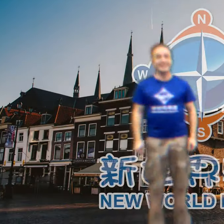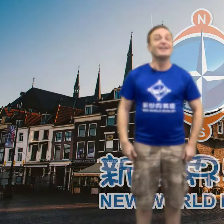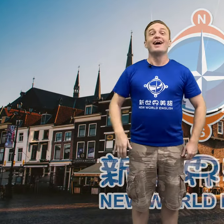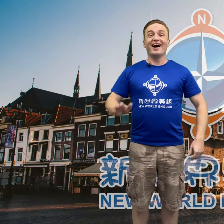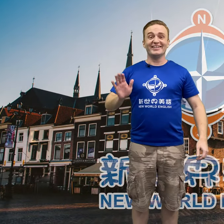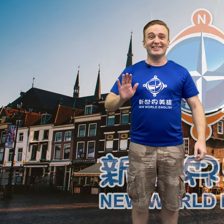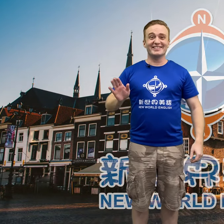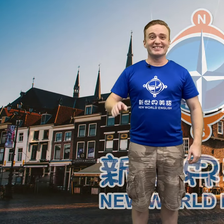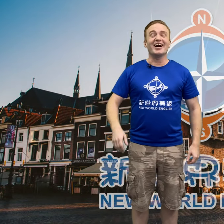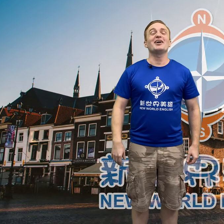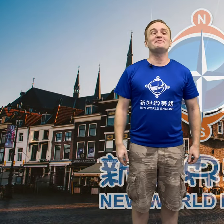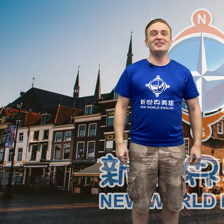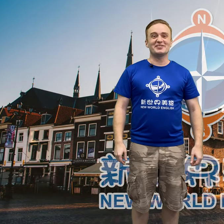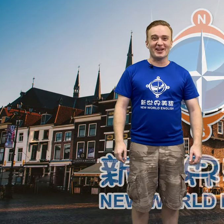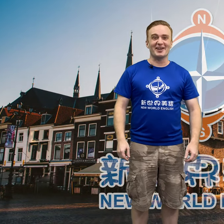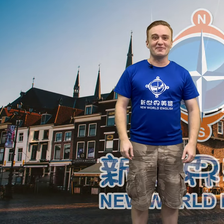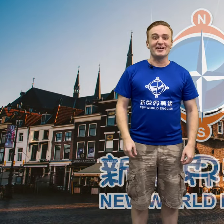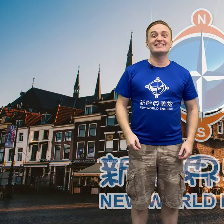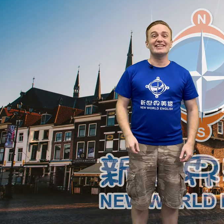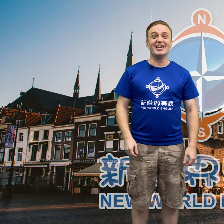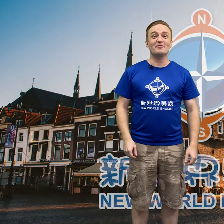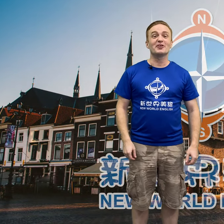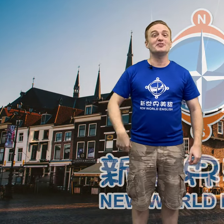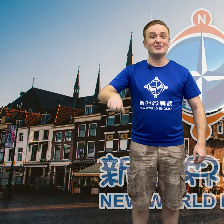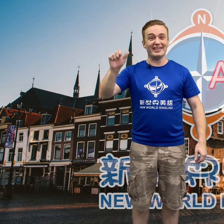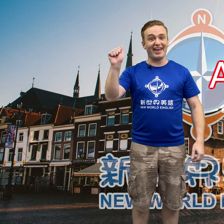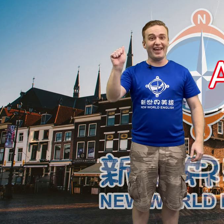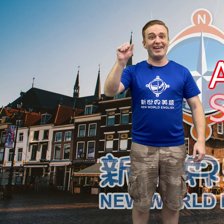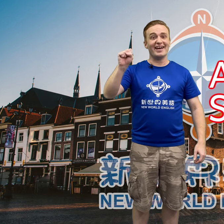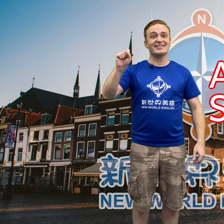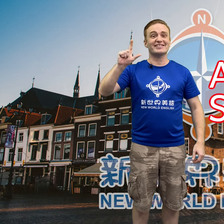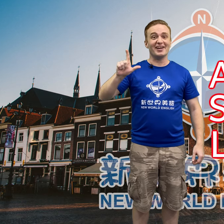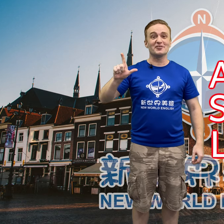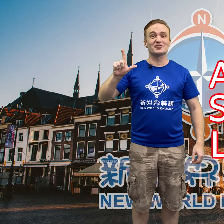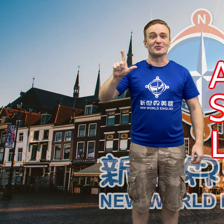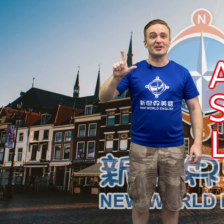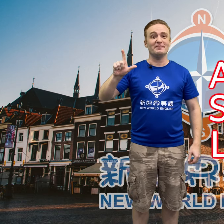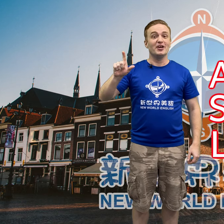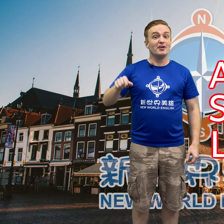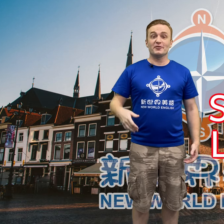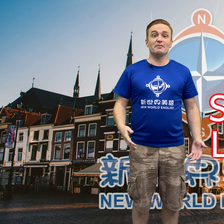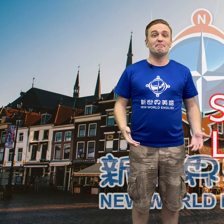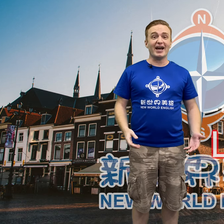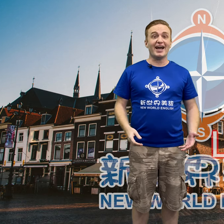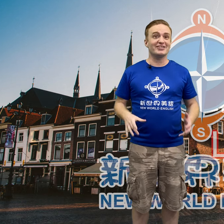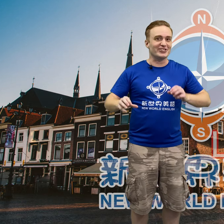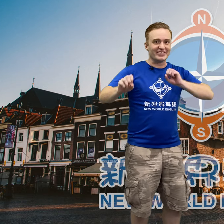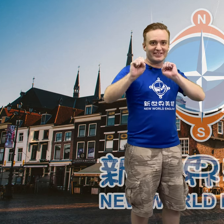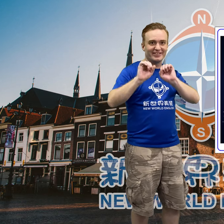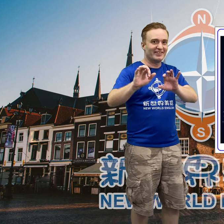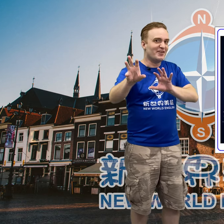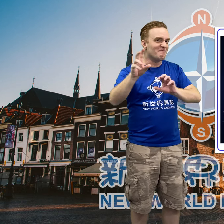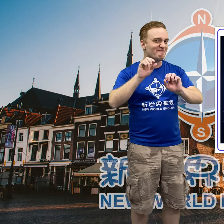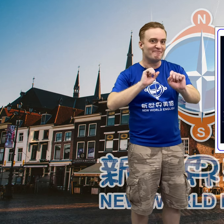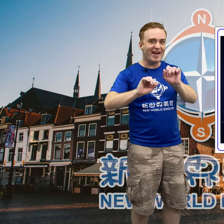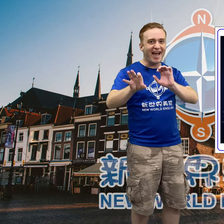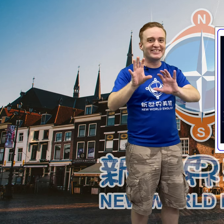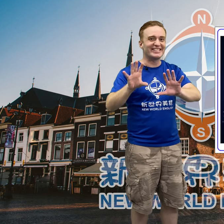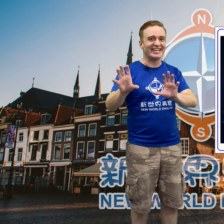Hi kids! I'm Teacher Adam and today we're going to do the ASL story for the MAGIC! MAGIC!